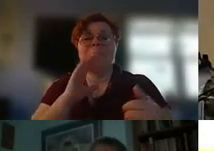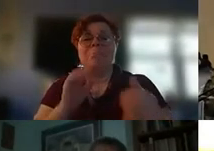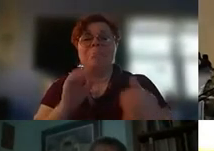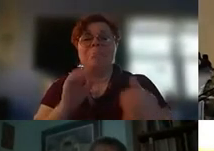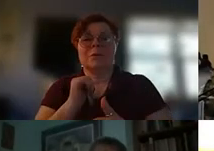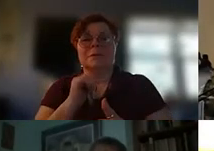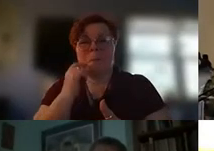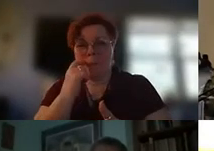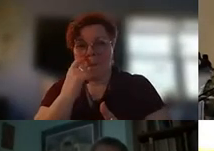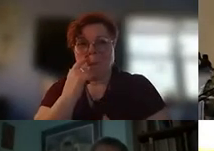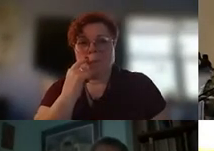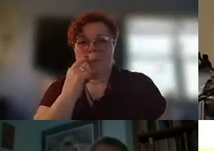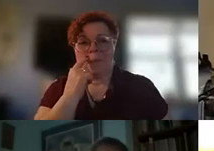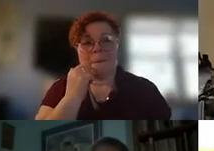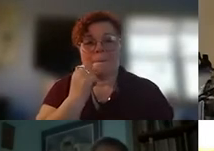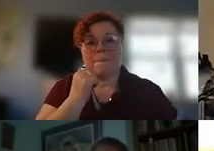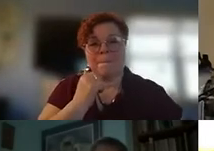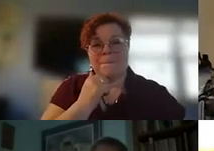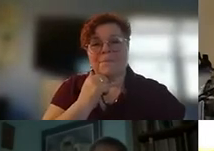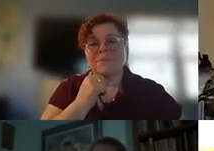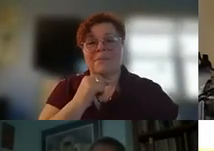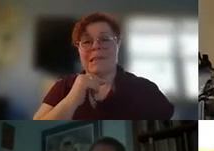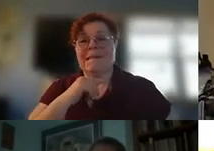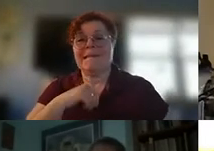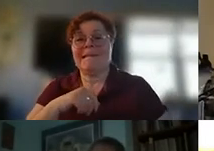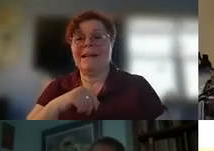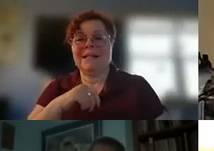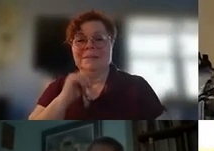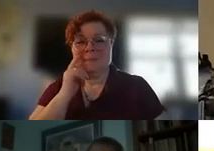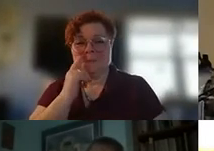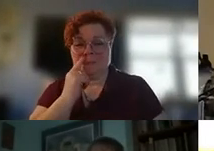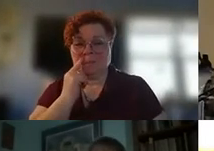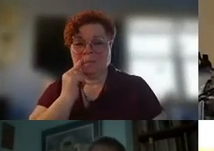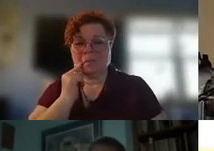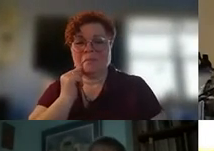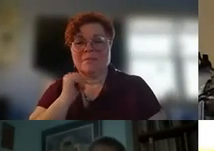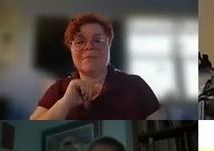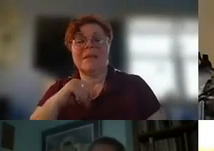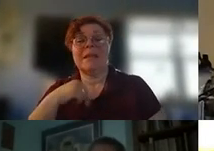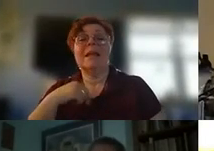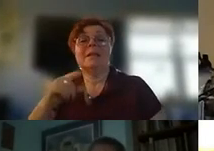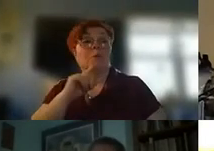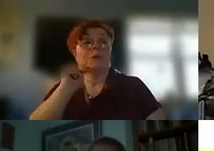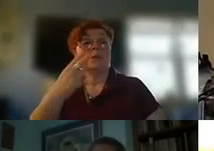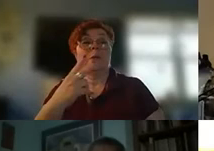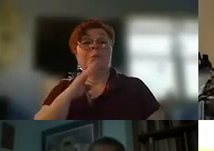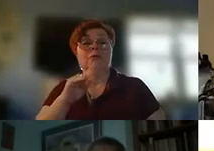oh gosh i have to look in my mind about their catalog but i do yes new hampshire based yes